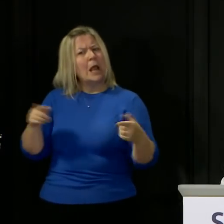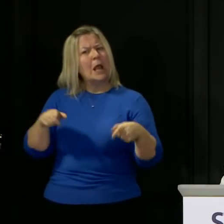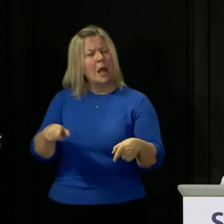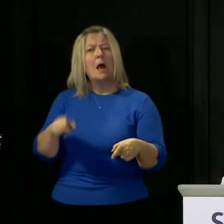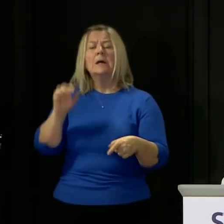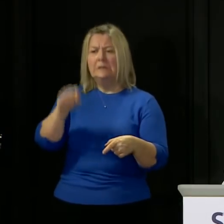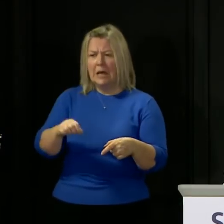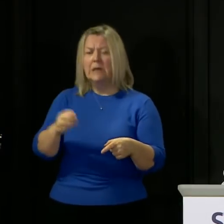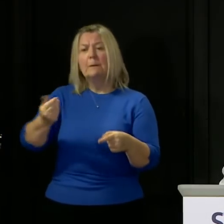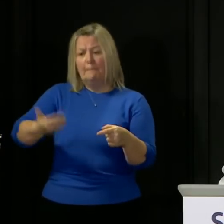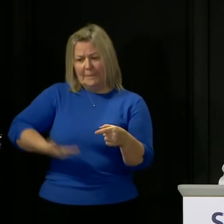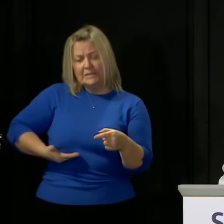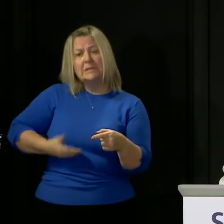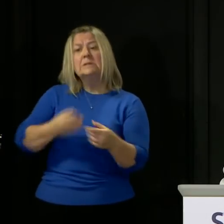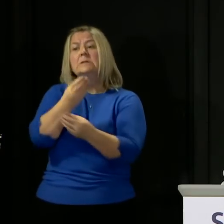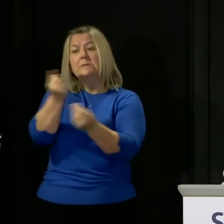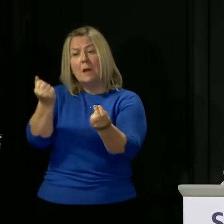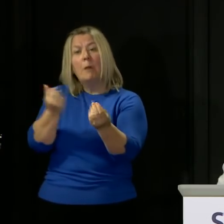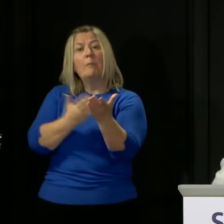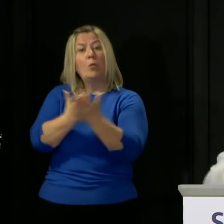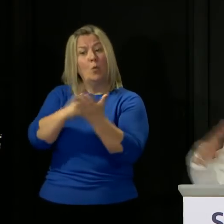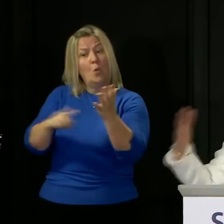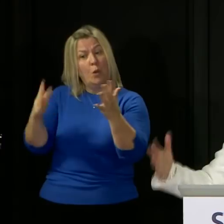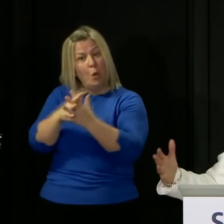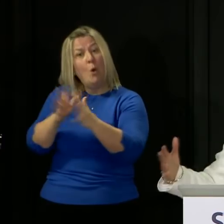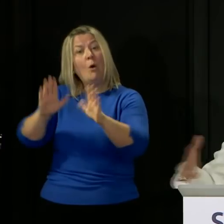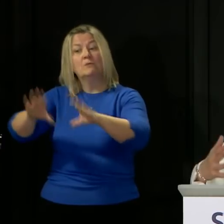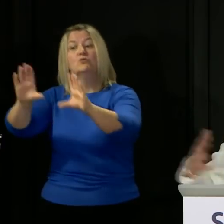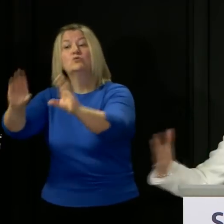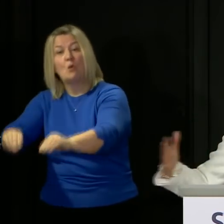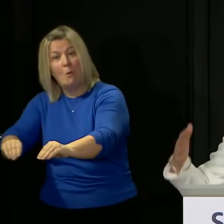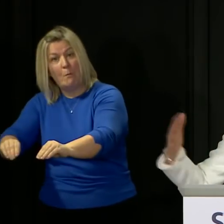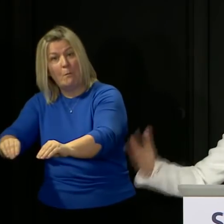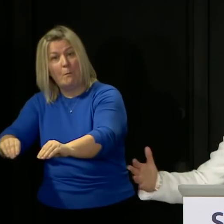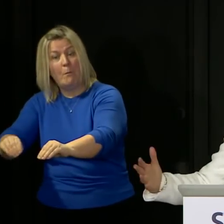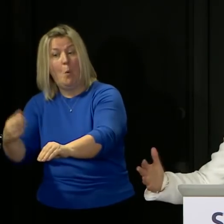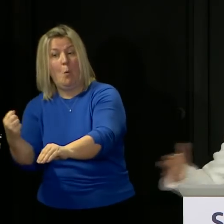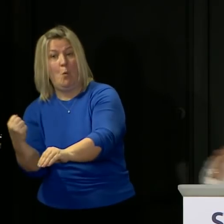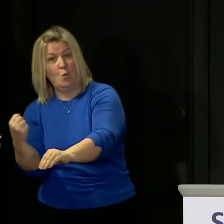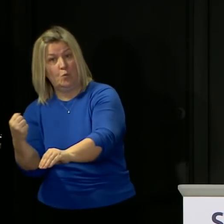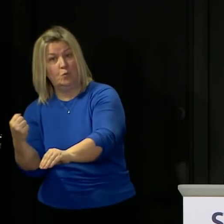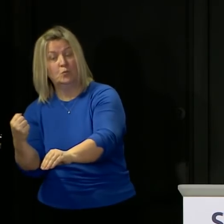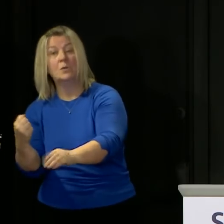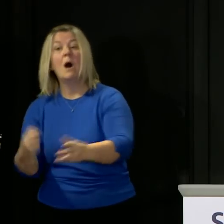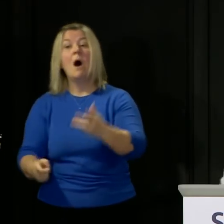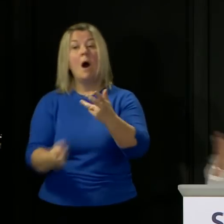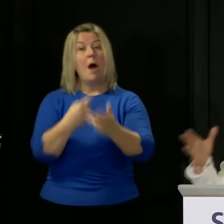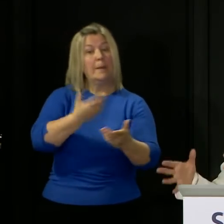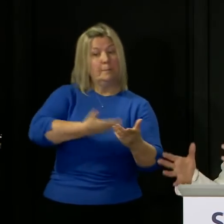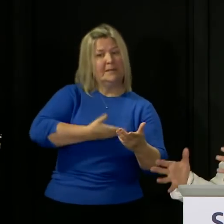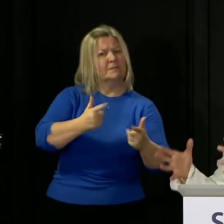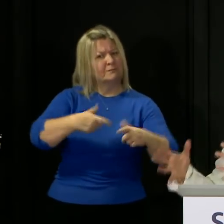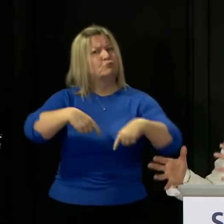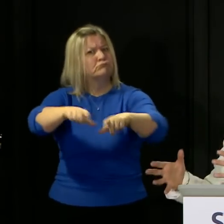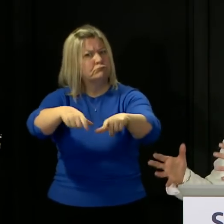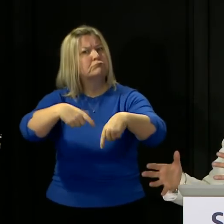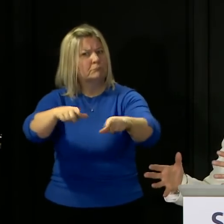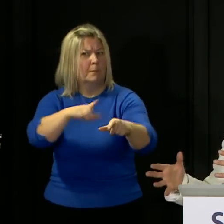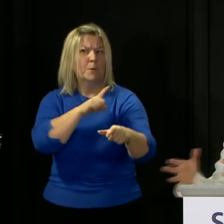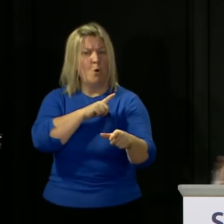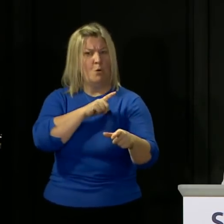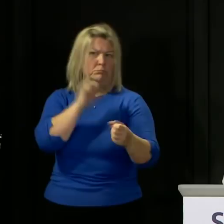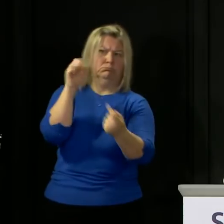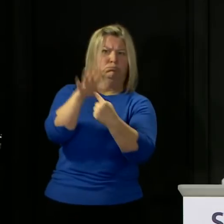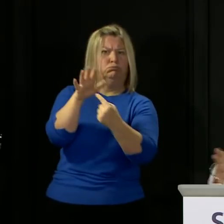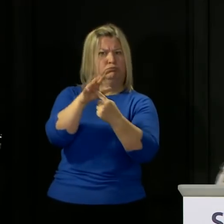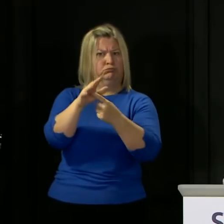to close right now and that at this stage hasn't changed there are businesses that are essential to the running of the country and they have to continue to